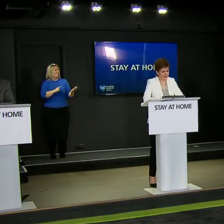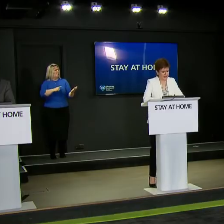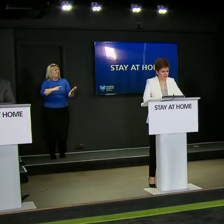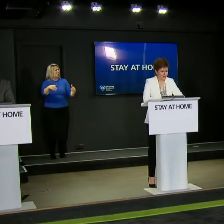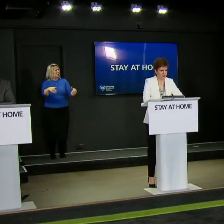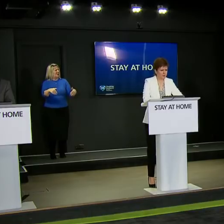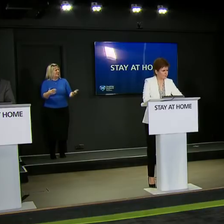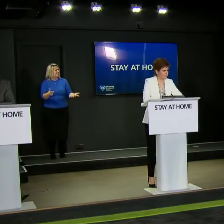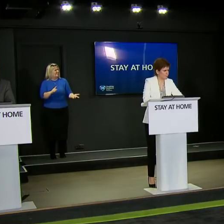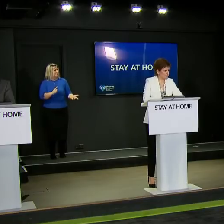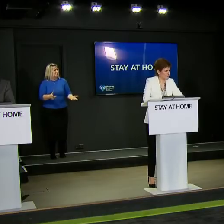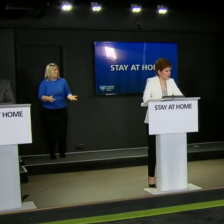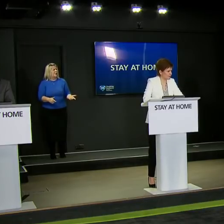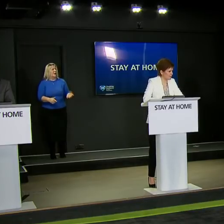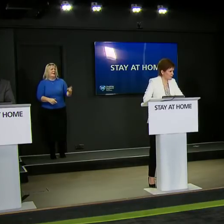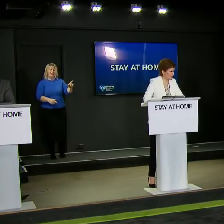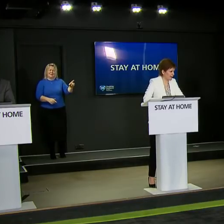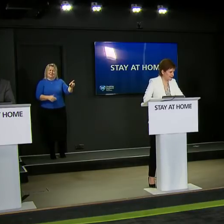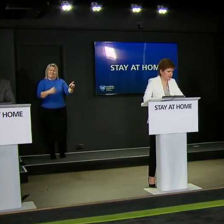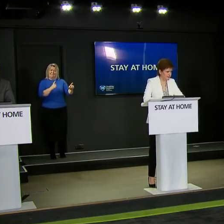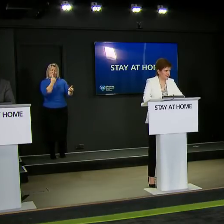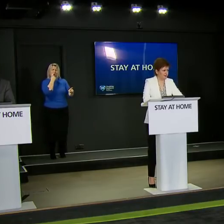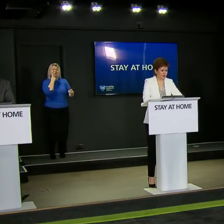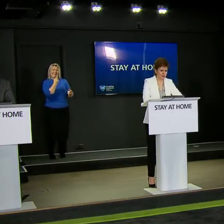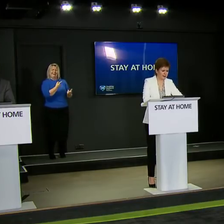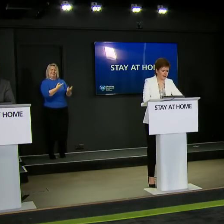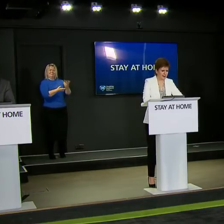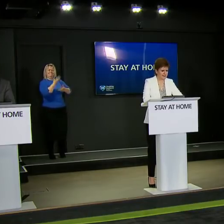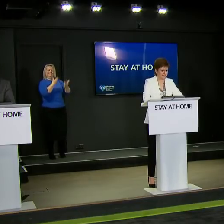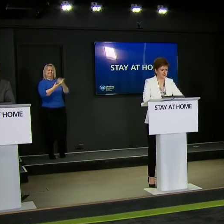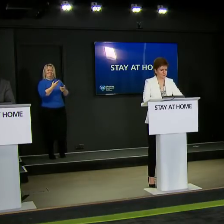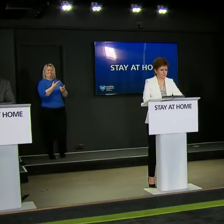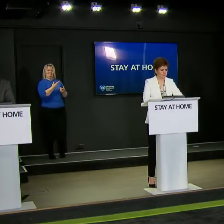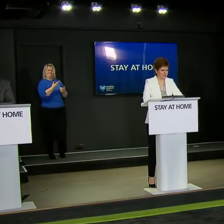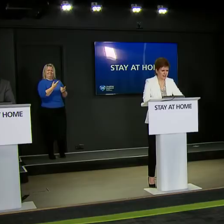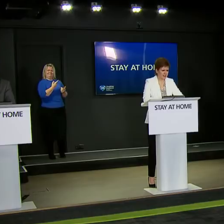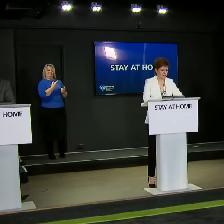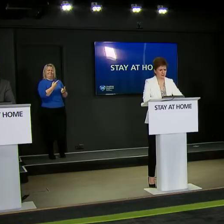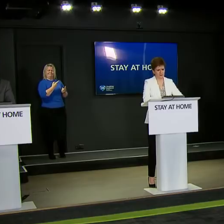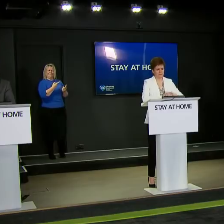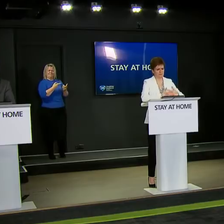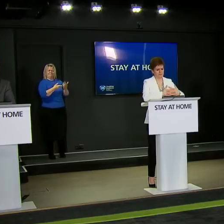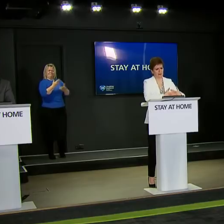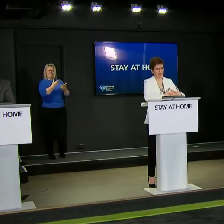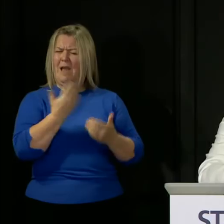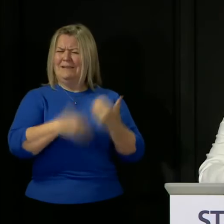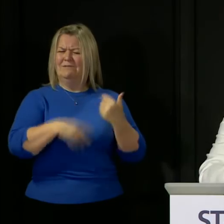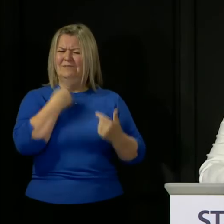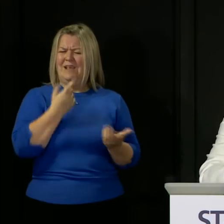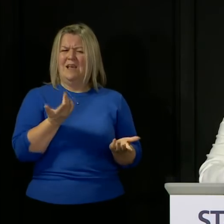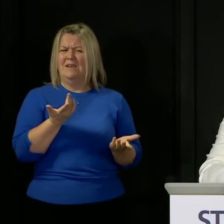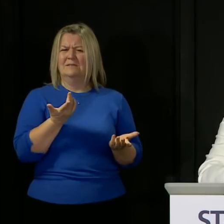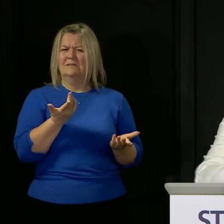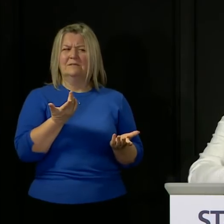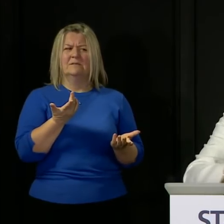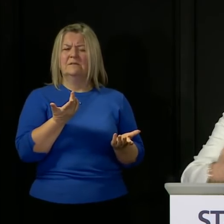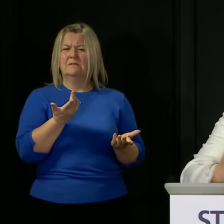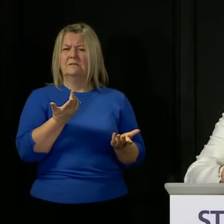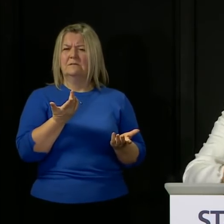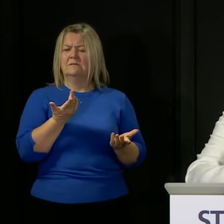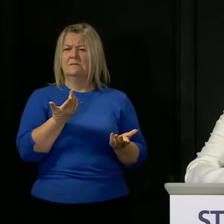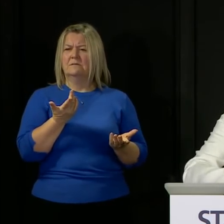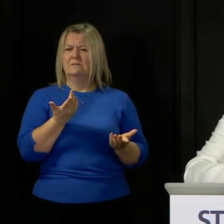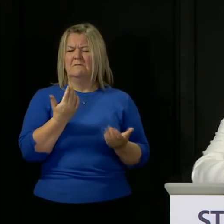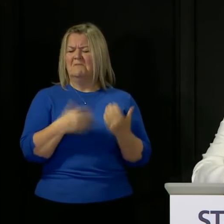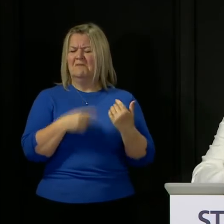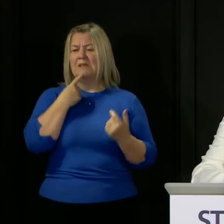firstly I think you're putting words into my mouth that I didn't utter I didn't say that individuals hadn't told